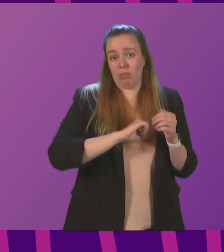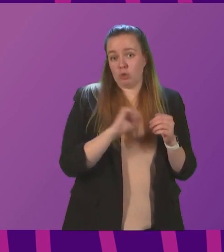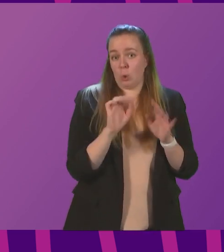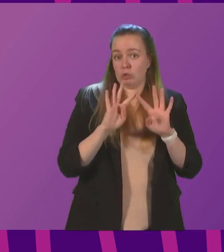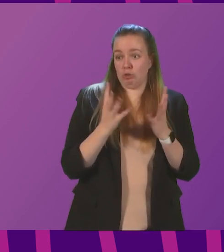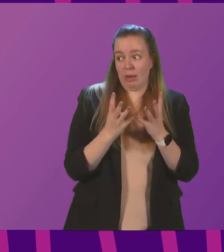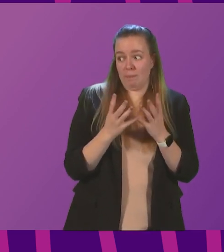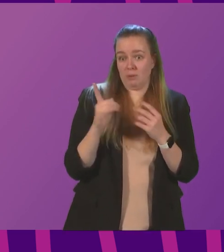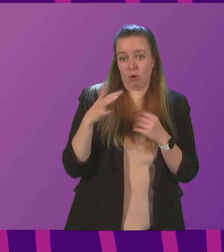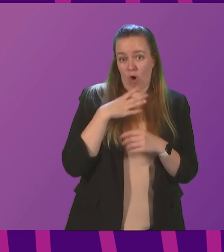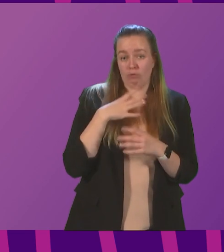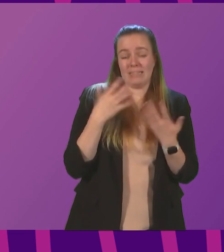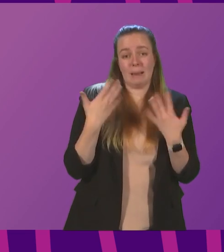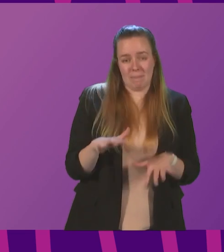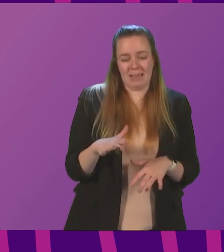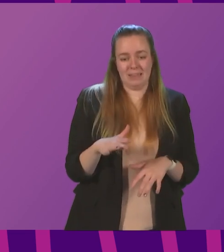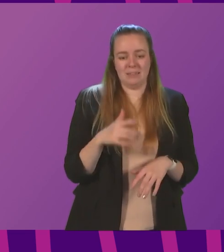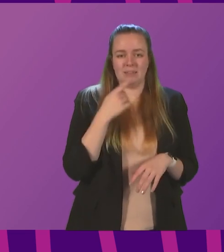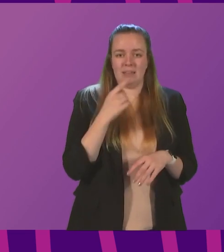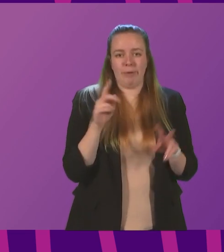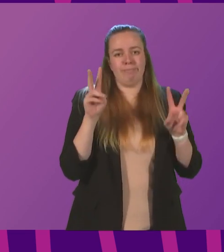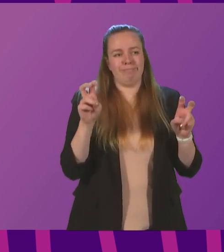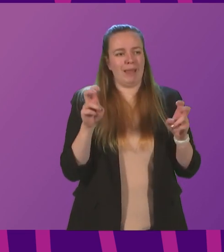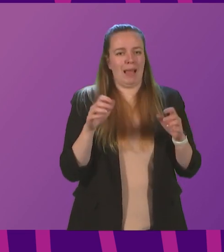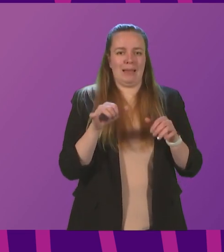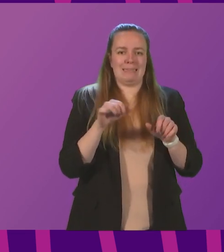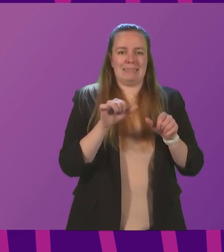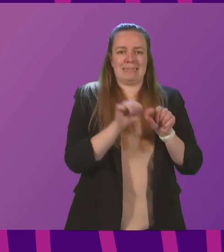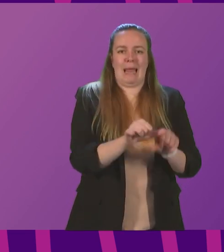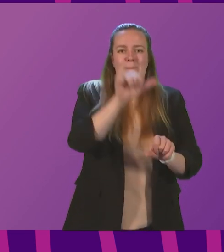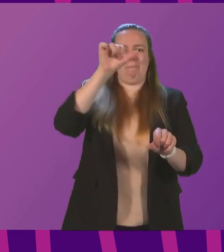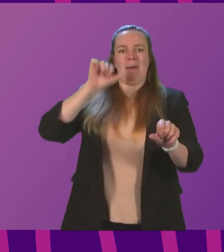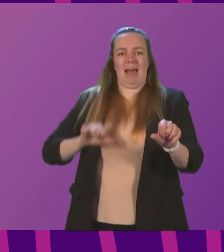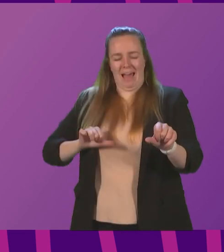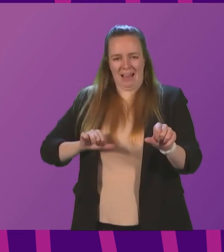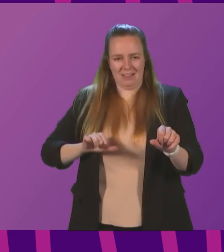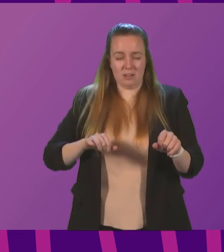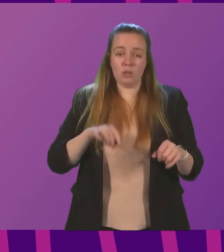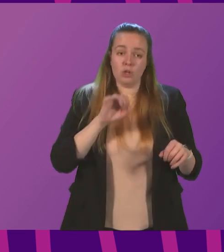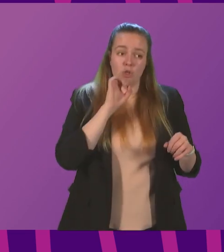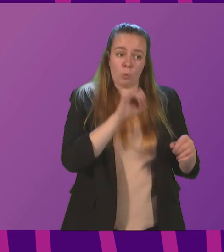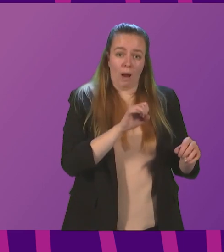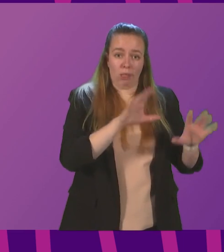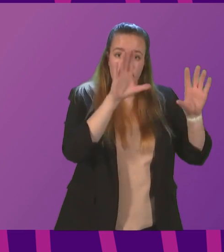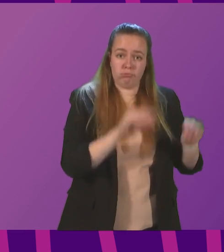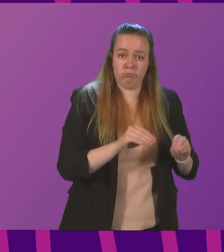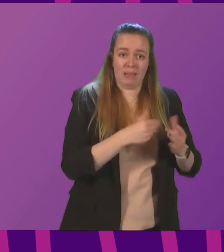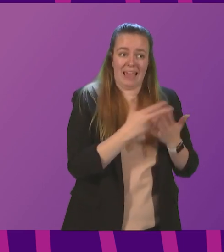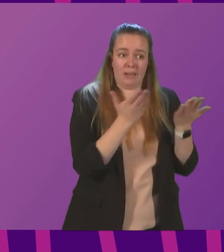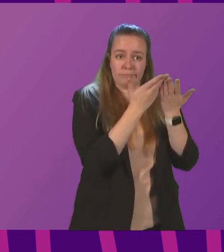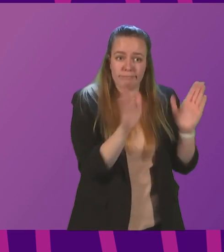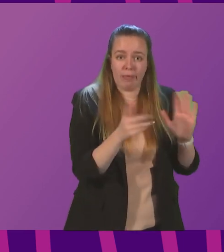already has, calling it a giant step backwards, that she will abandon any extension to the scheme?